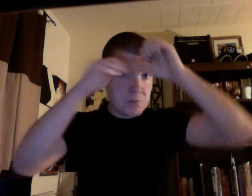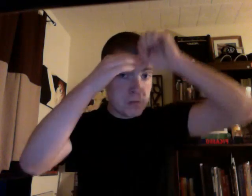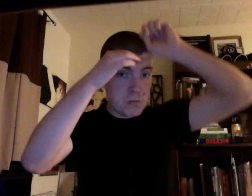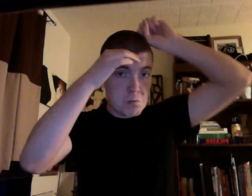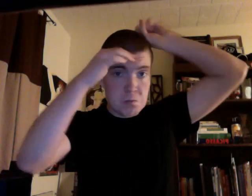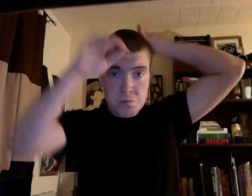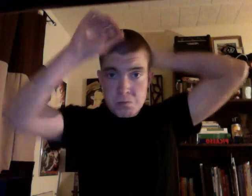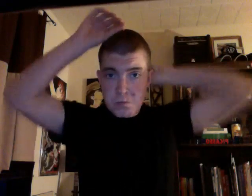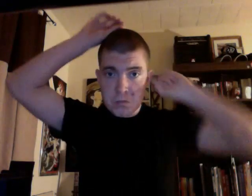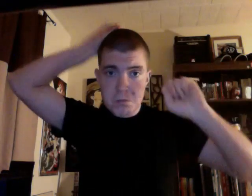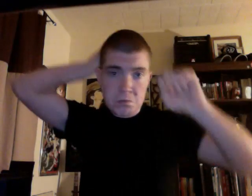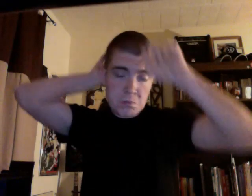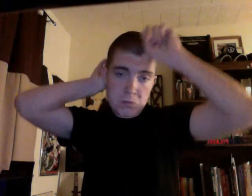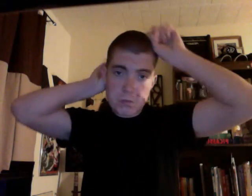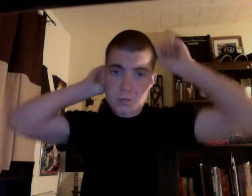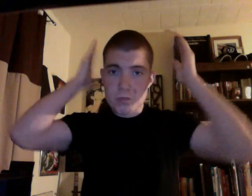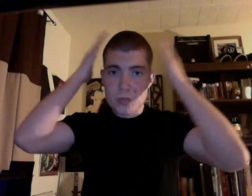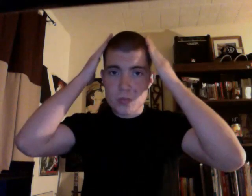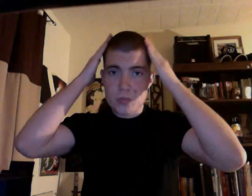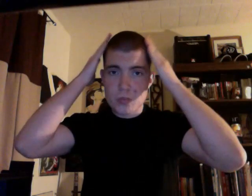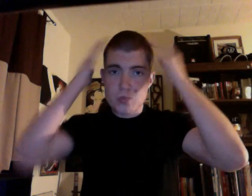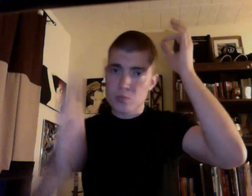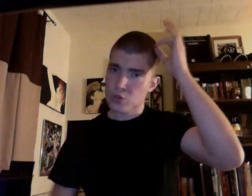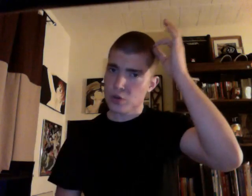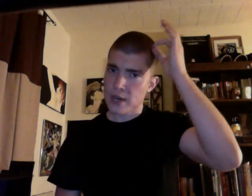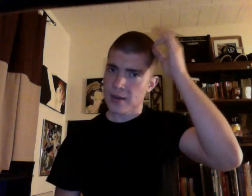short hair.